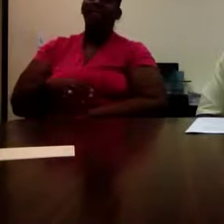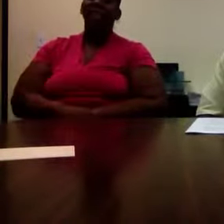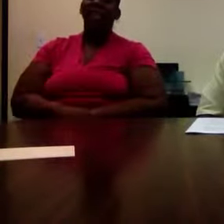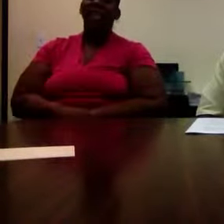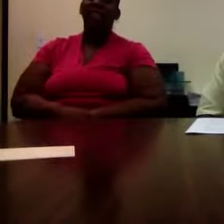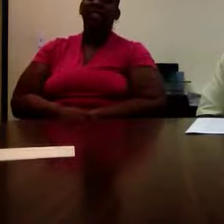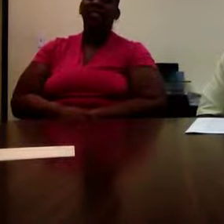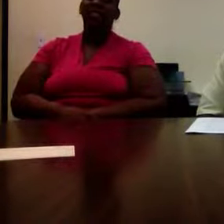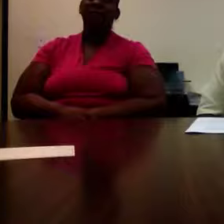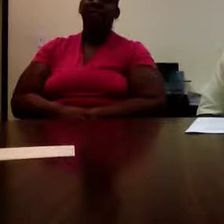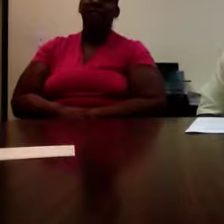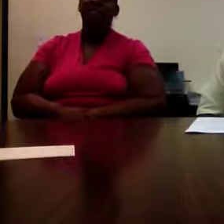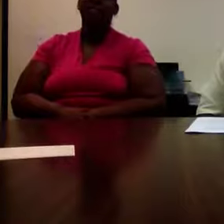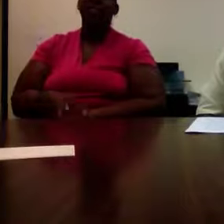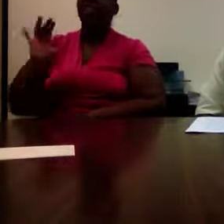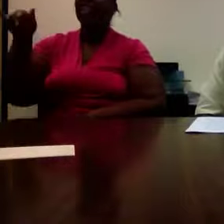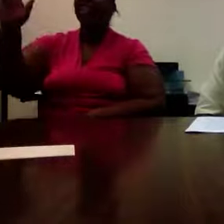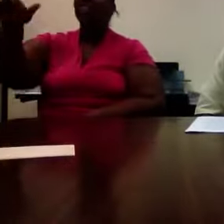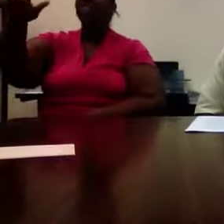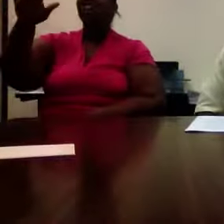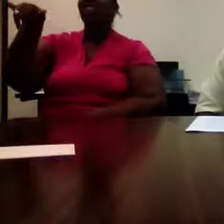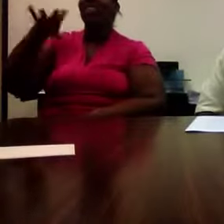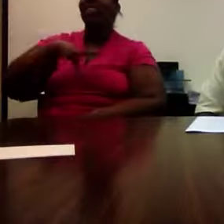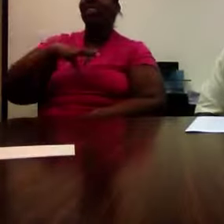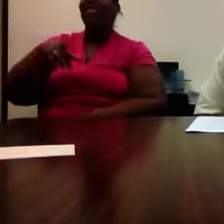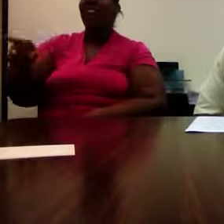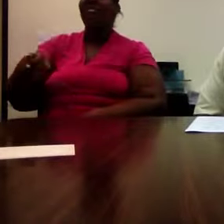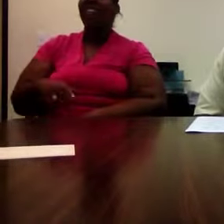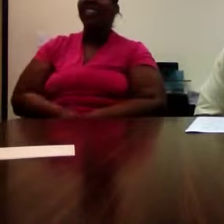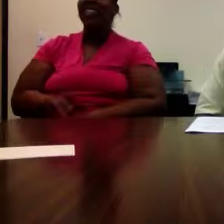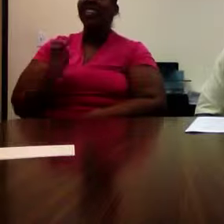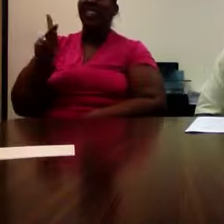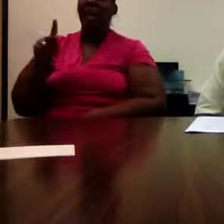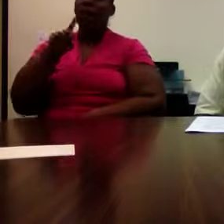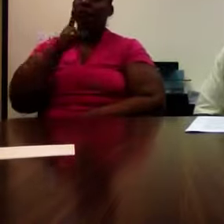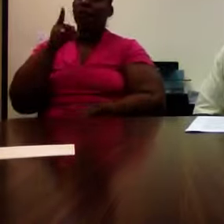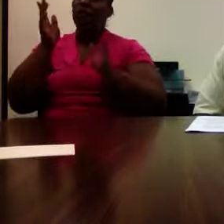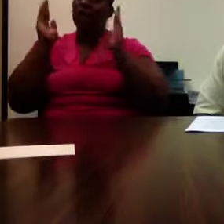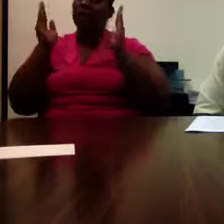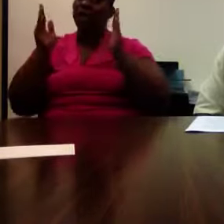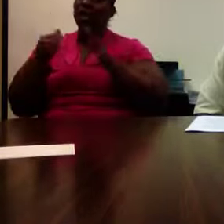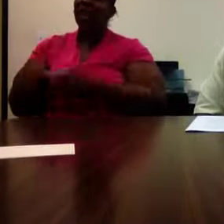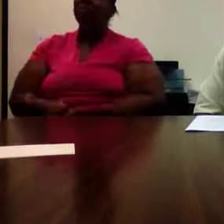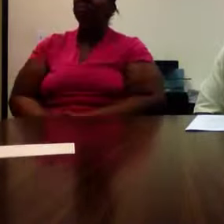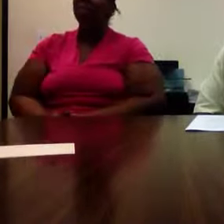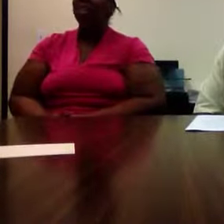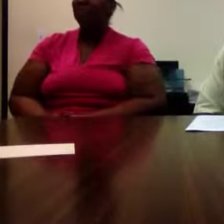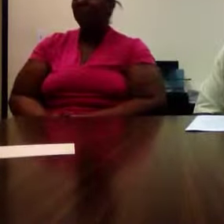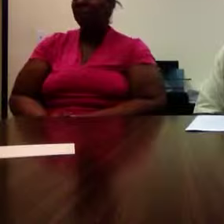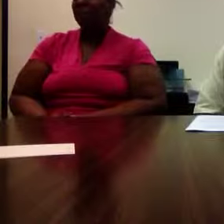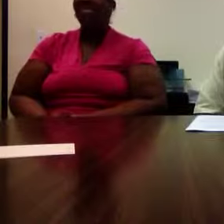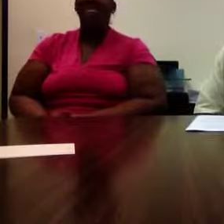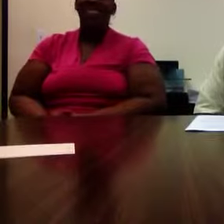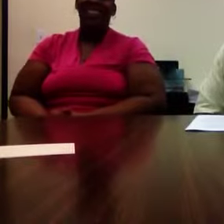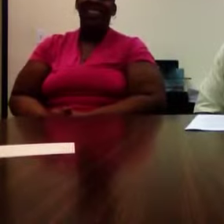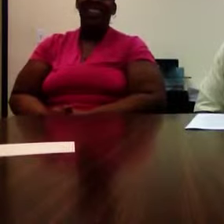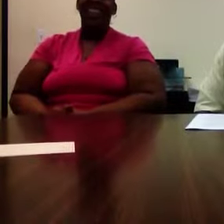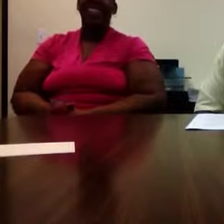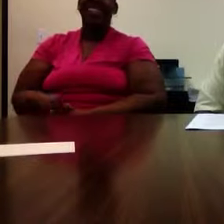Because it has a couple of spots. Yeah. Okay. You need to pay attention to this. I'm just picking what I'm saying. No